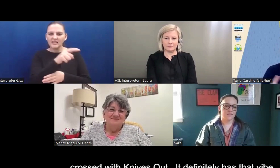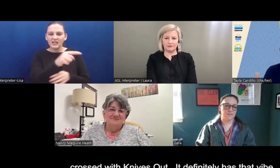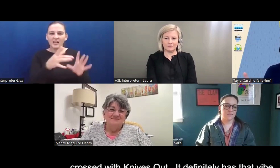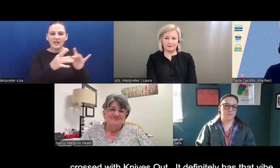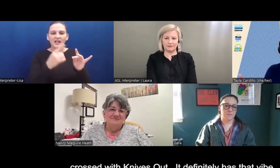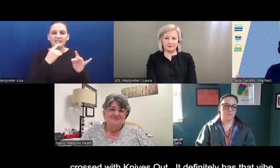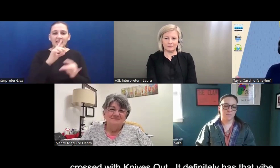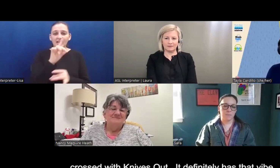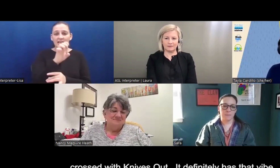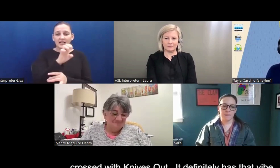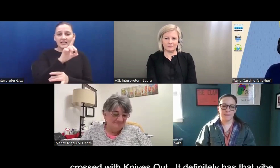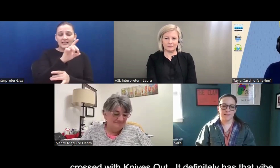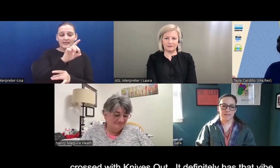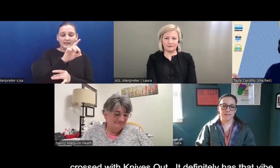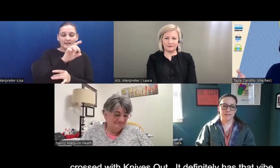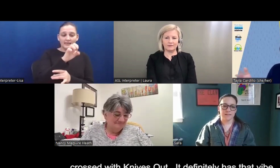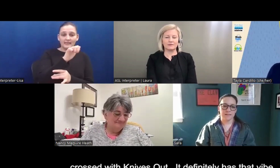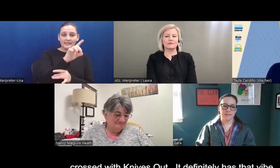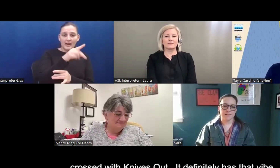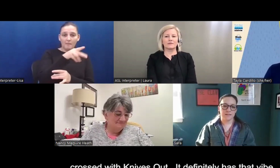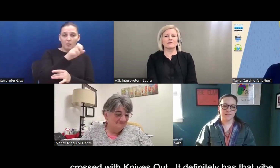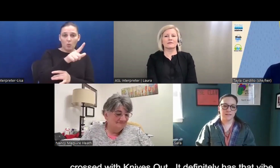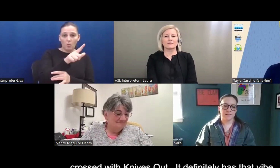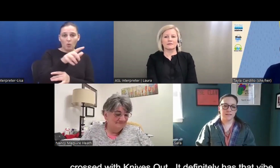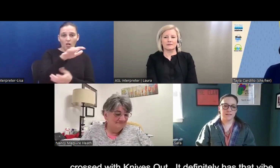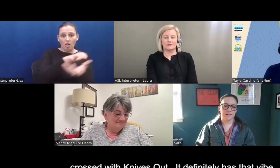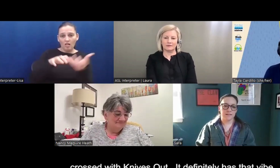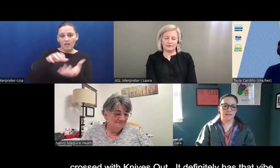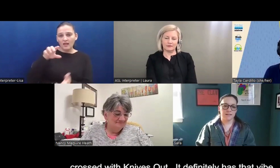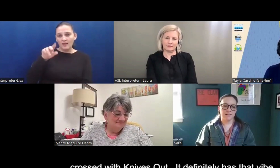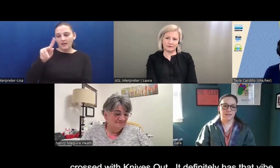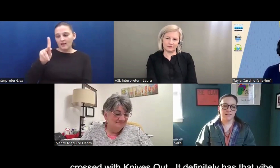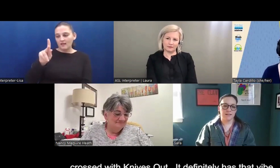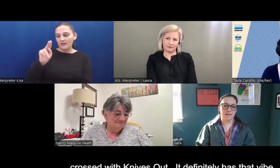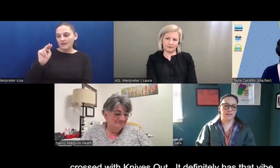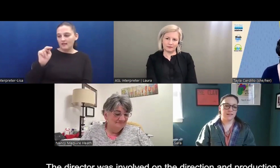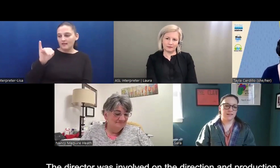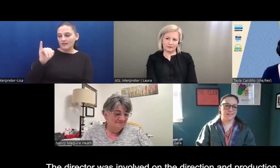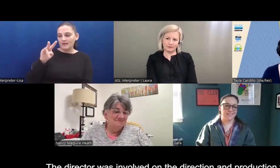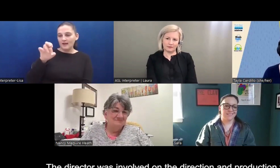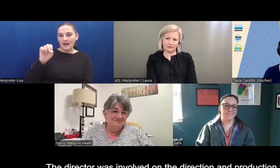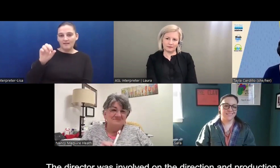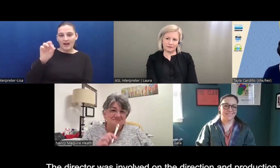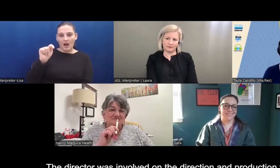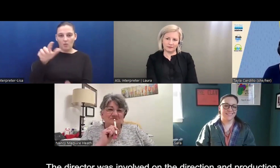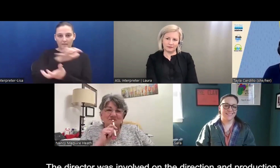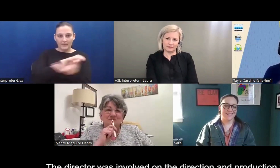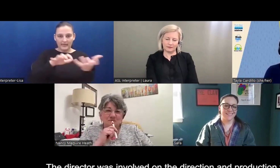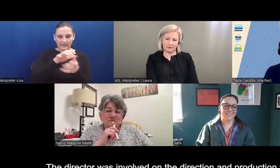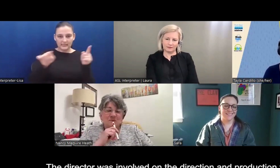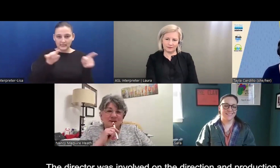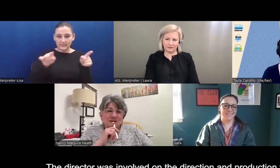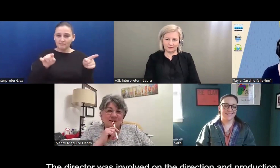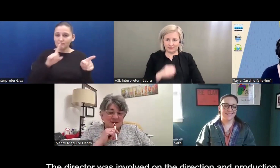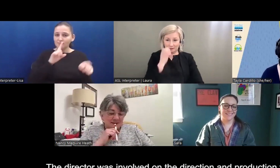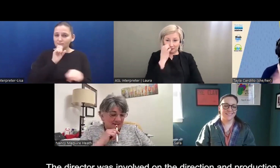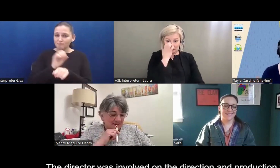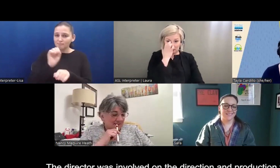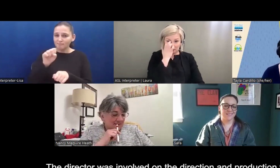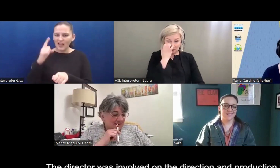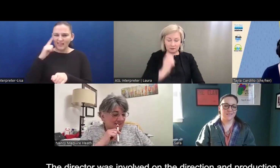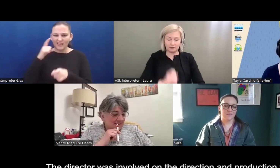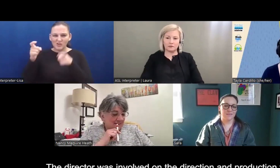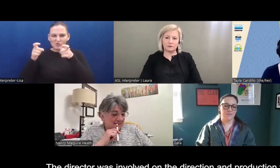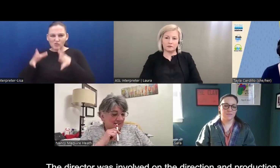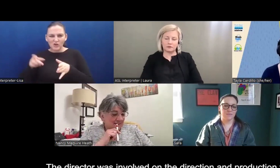crossed with Knives Out. And it definitely has that vibe. I think the director was involved on the